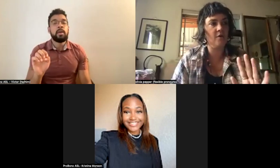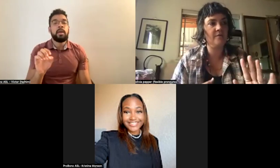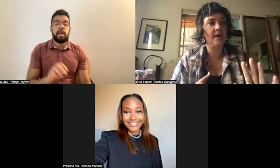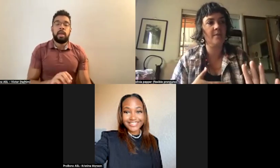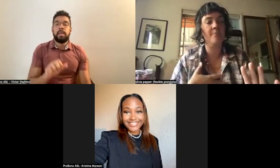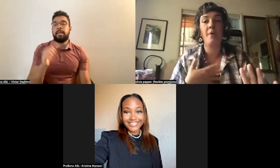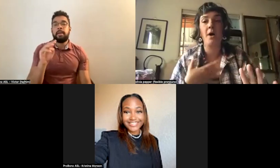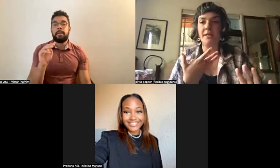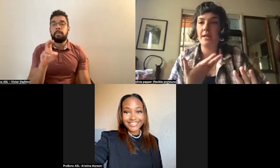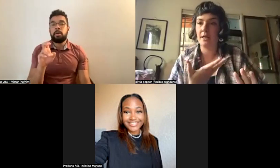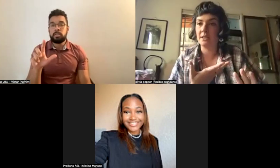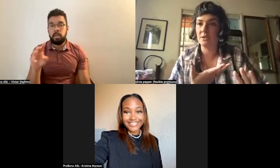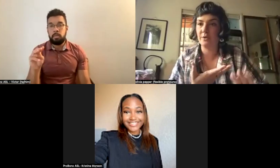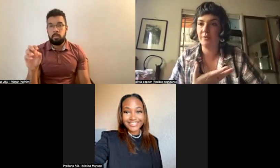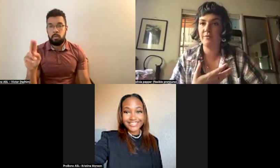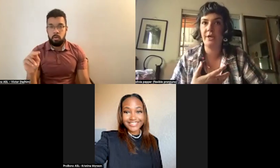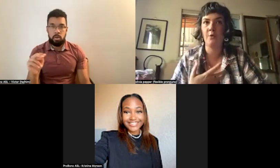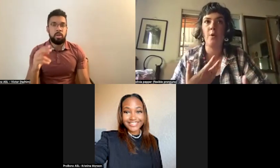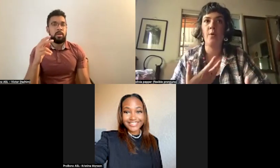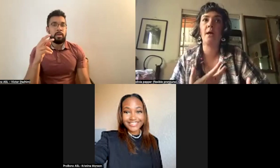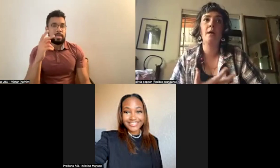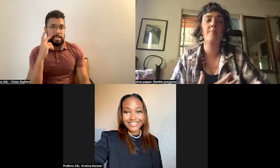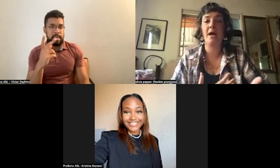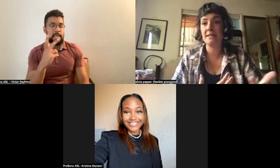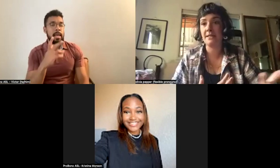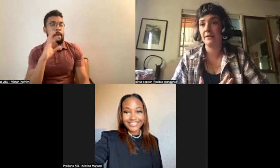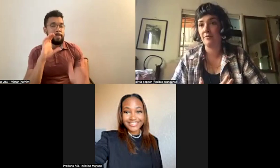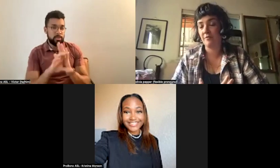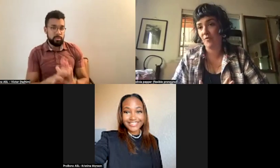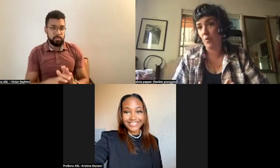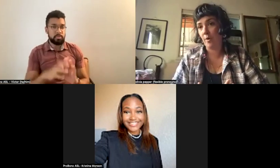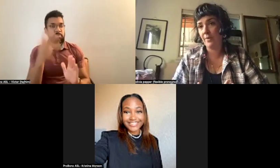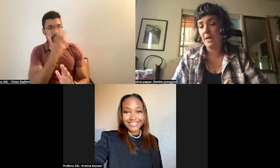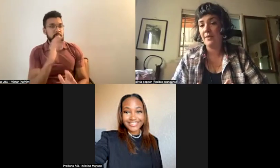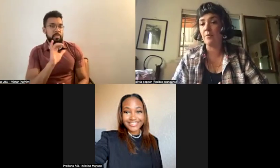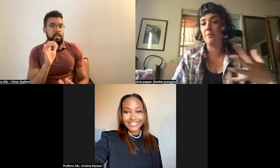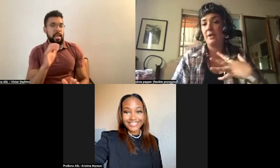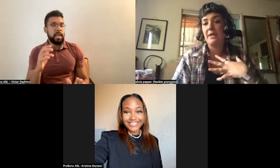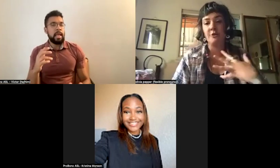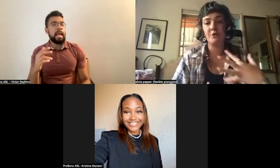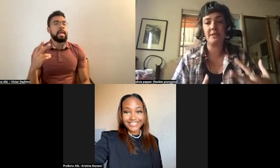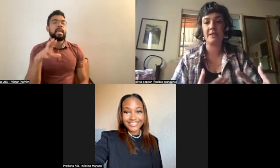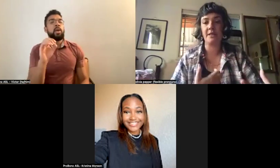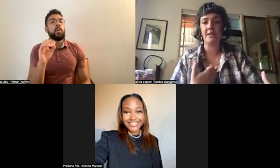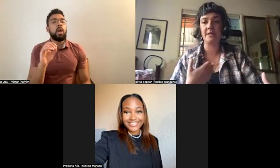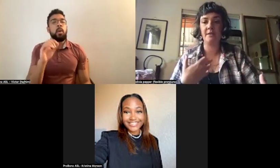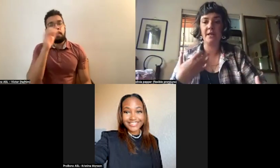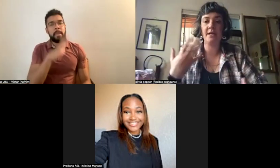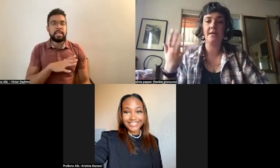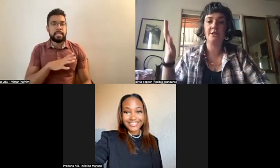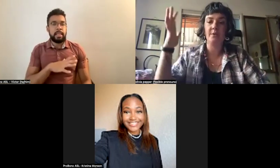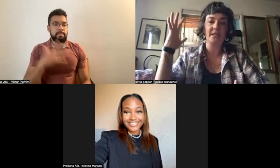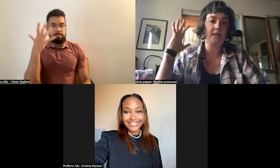involve them embodying this sort of heroic masculine form. They were really interested in